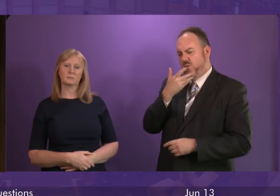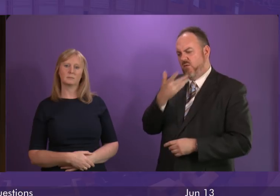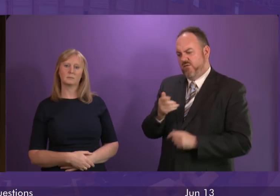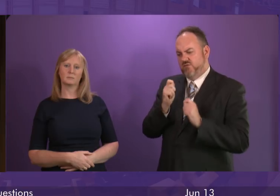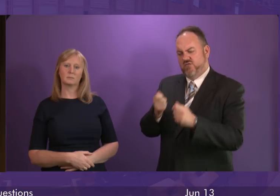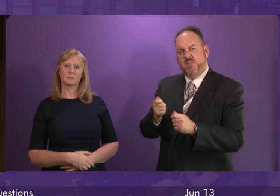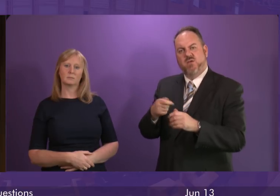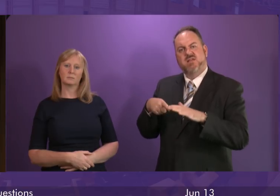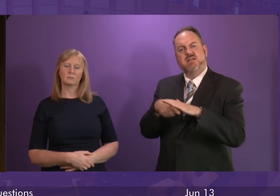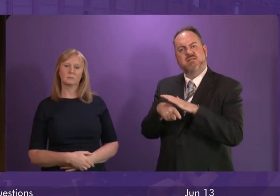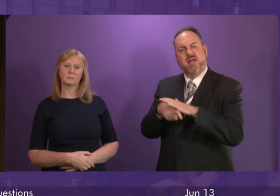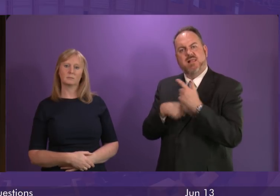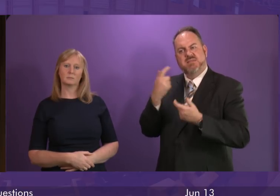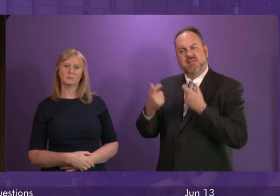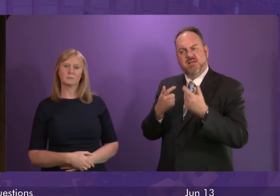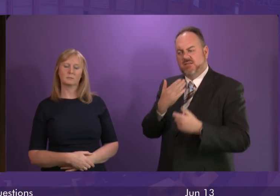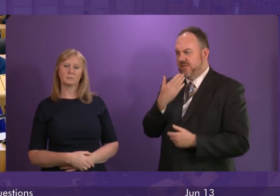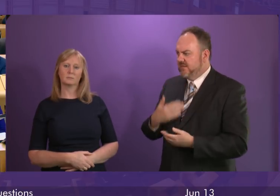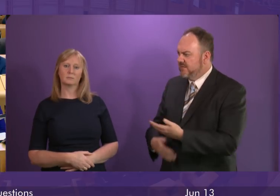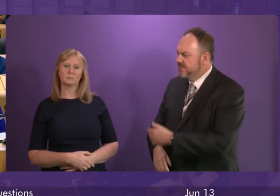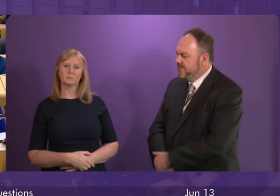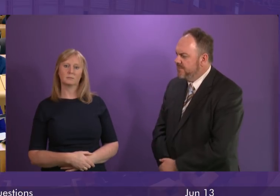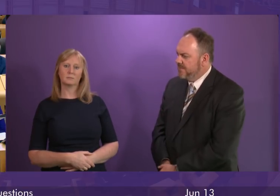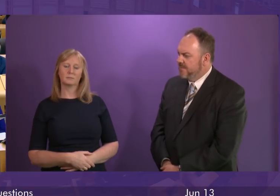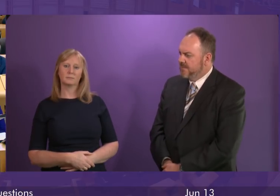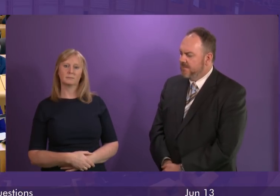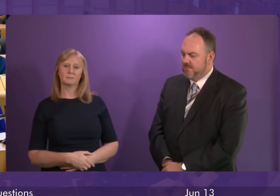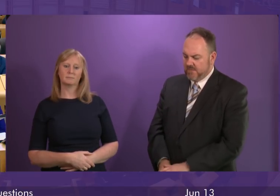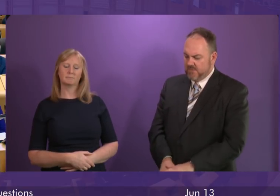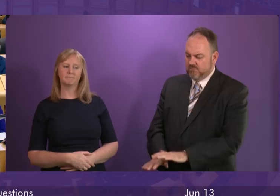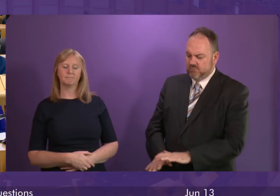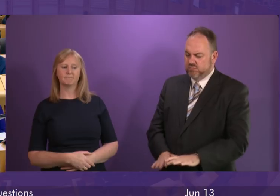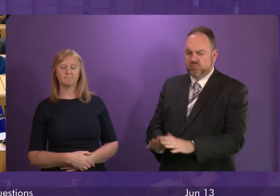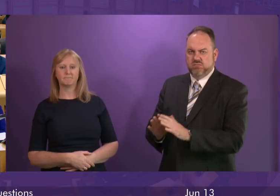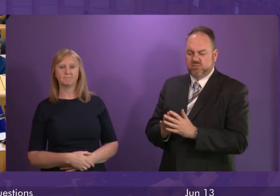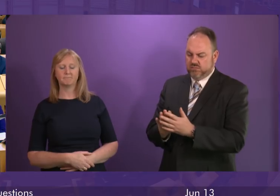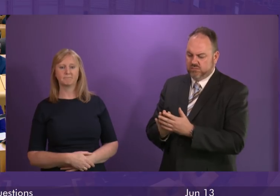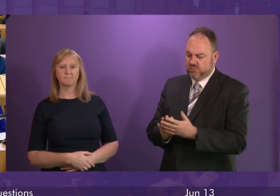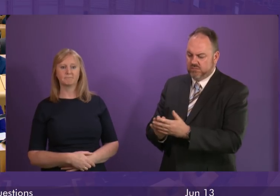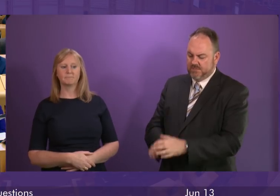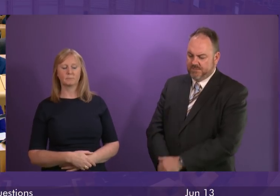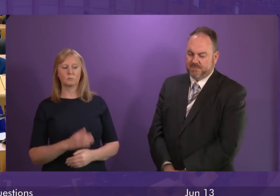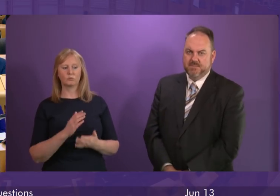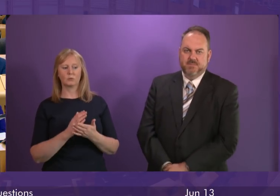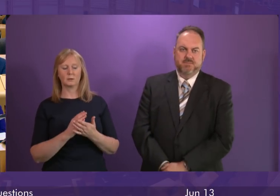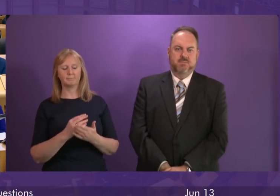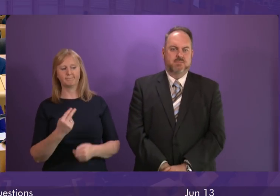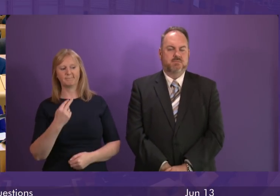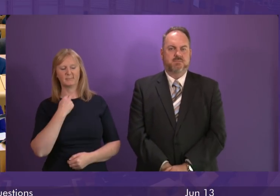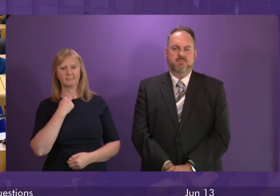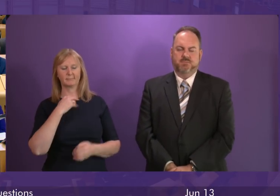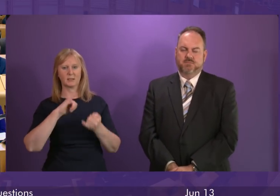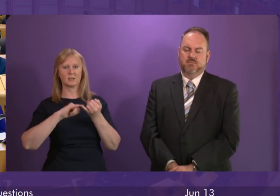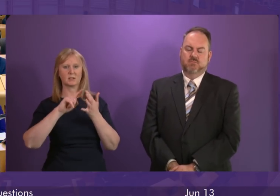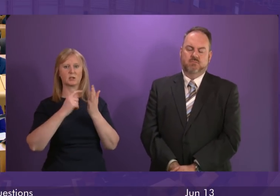of asylum seekers by Serco? First Minister. Well, I deeply, deeply regret Serco's